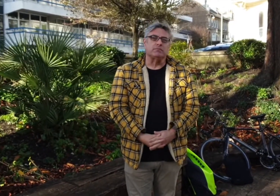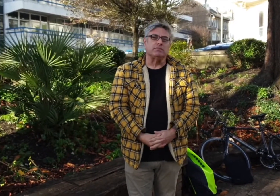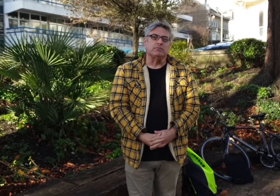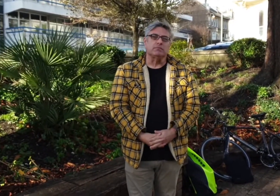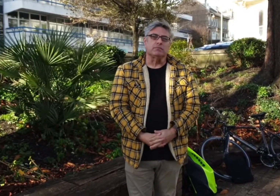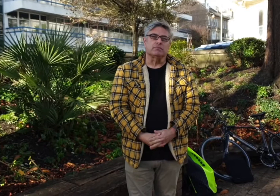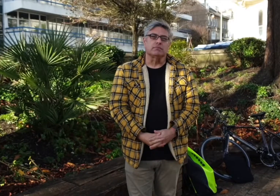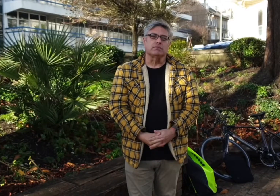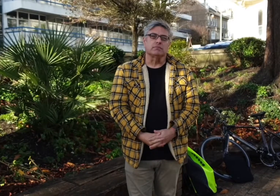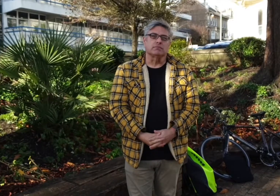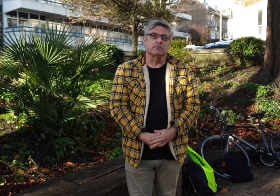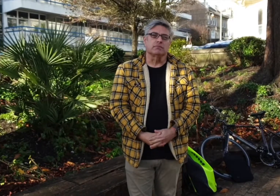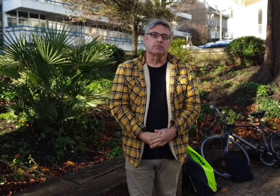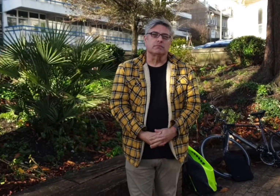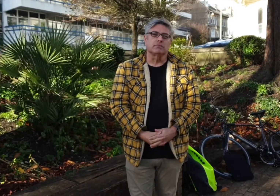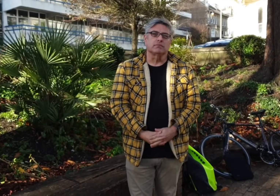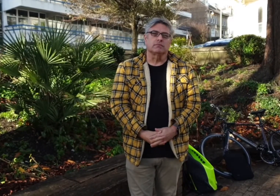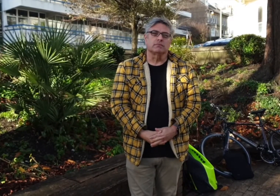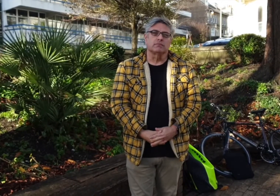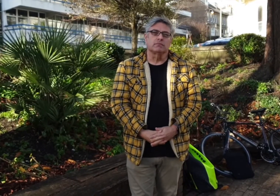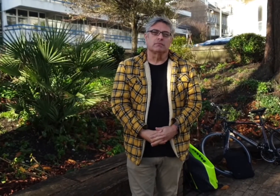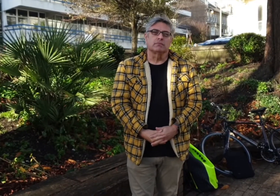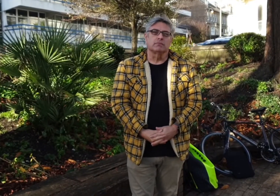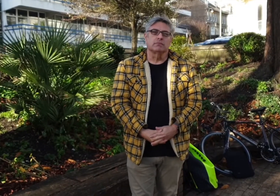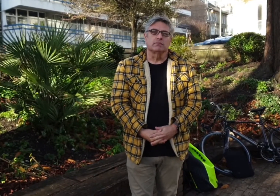discussions with the council, so I feel hopeful about it. Don't think